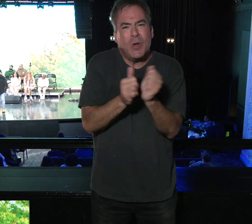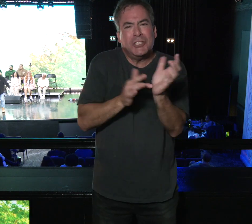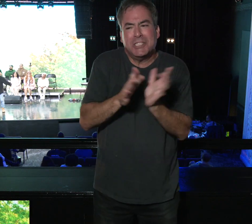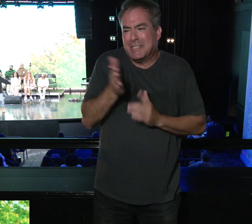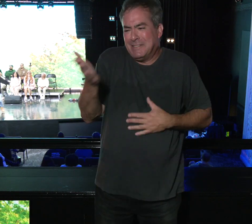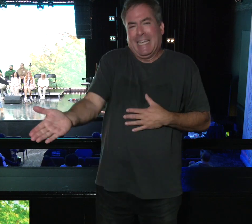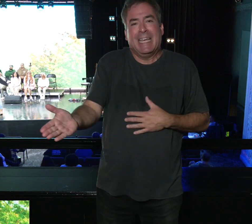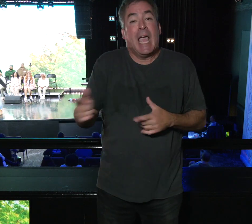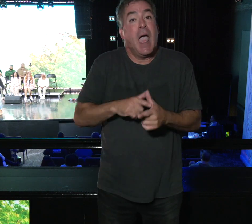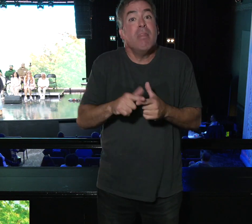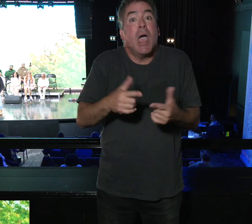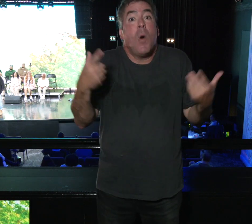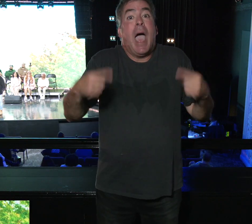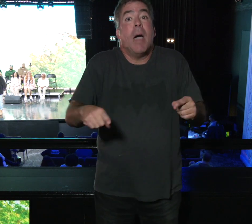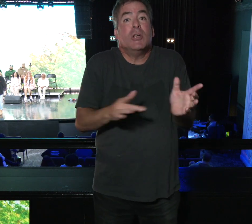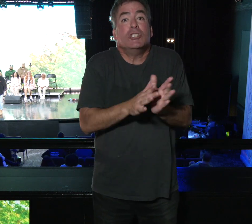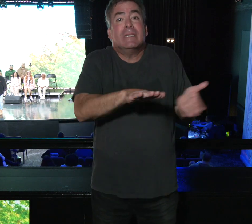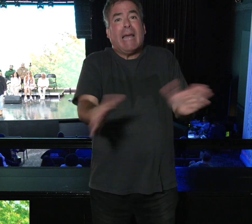And then Jesus dies.